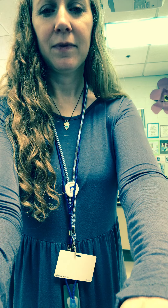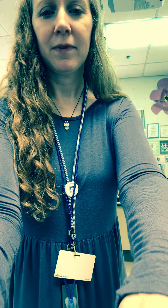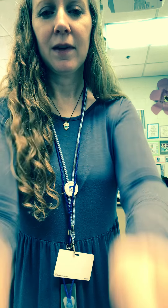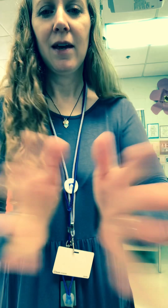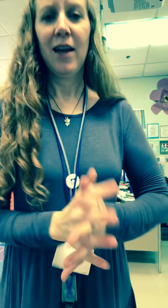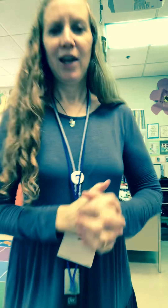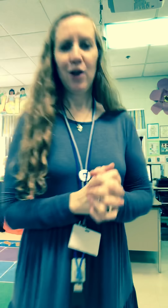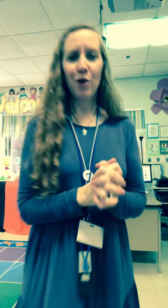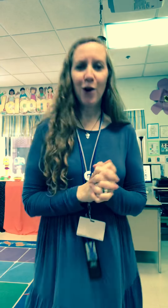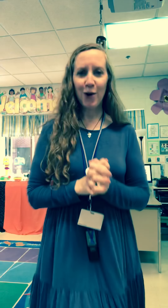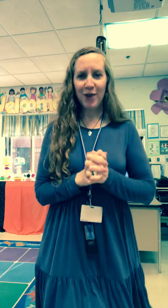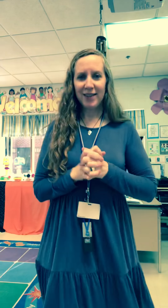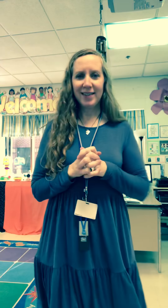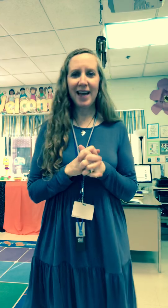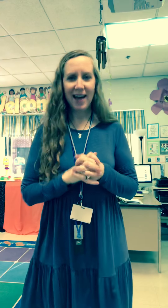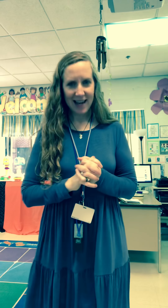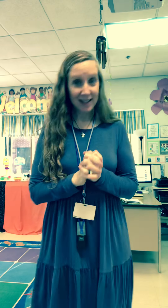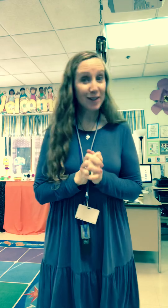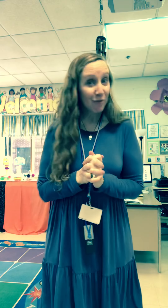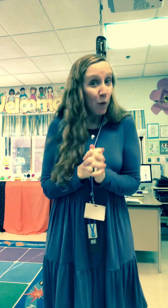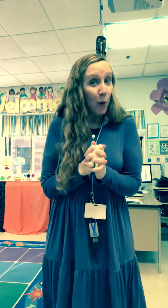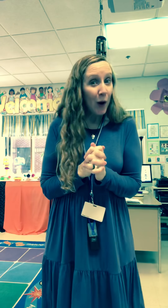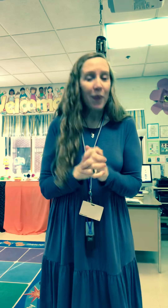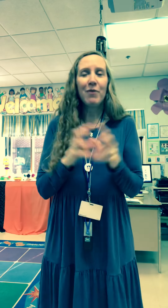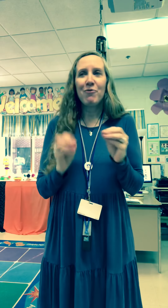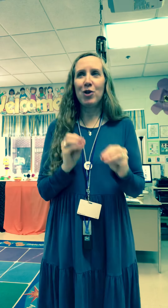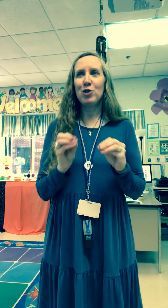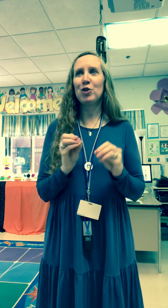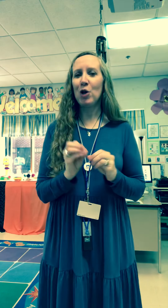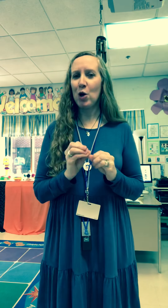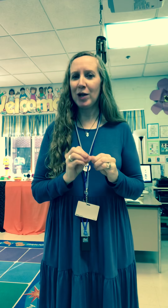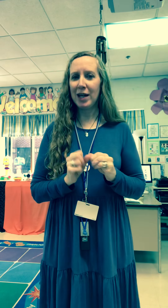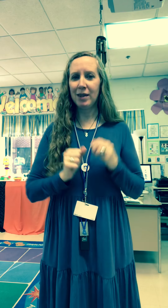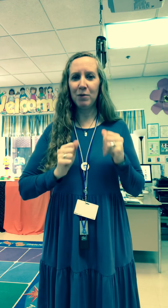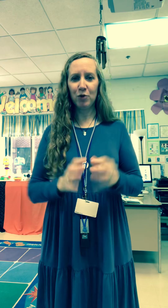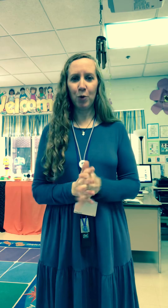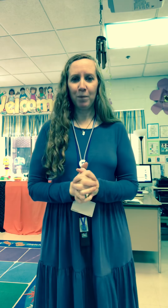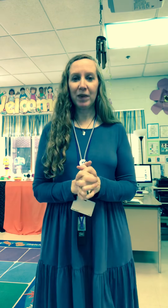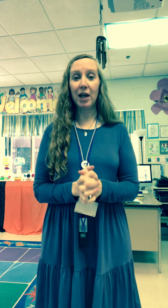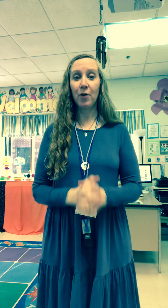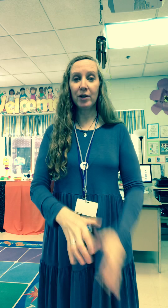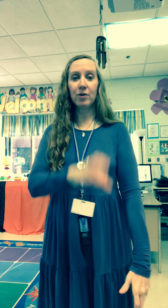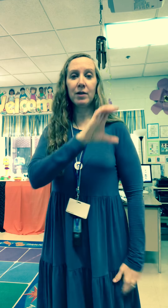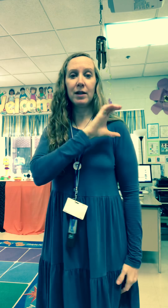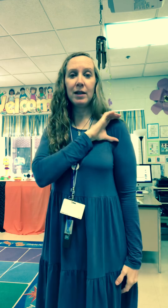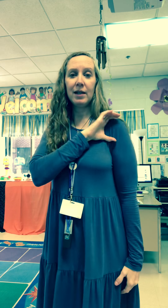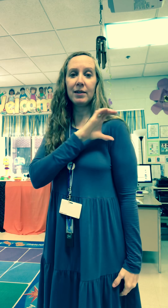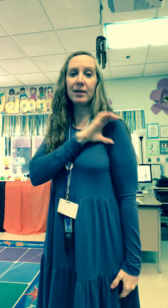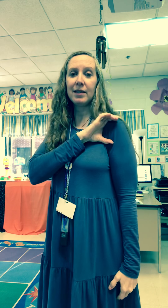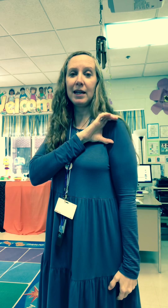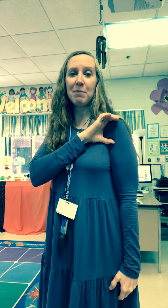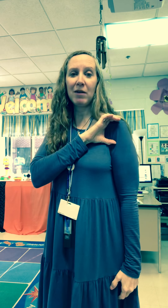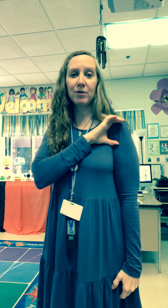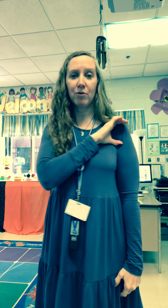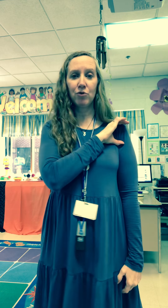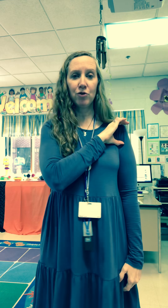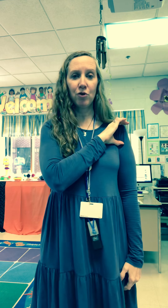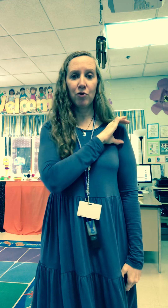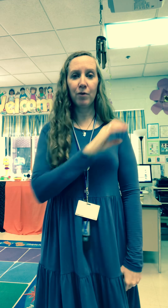here are the signs for the first song in the musical character is a C bounced on your shoulder